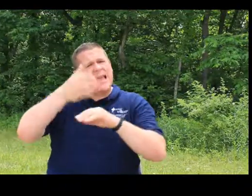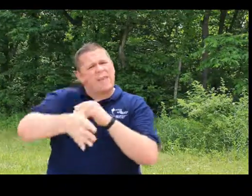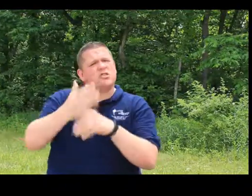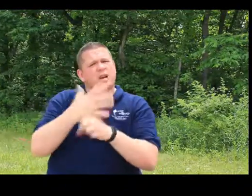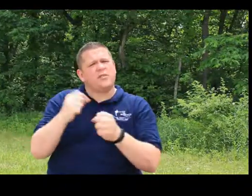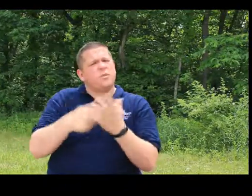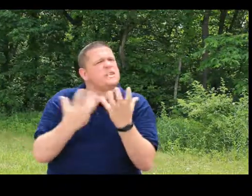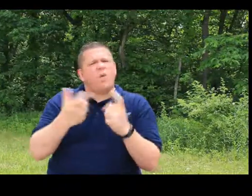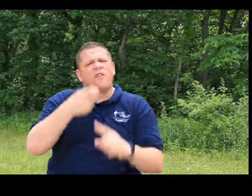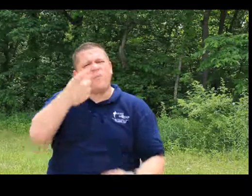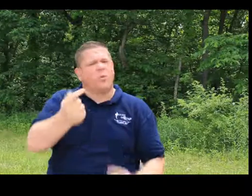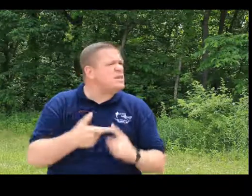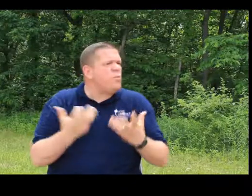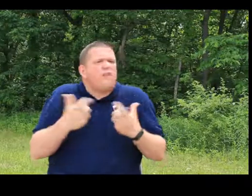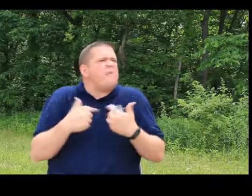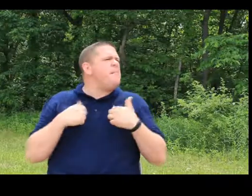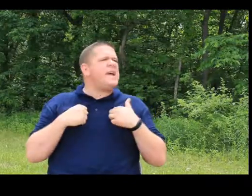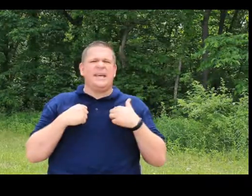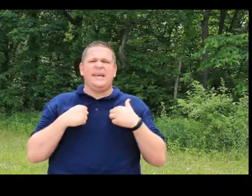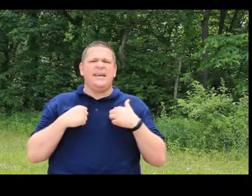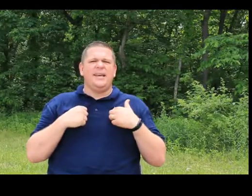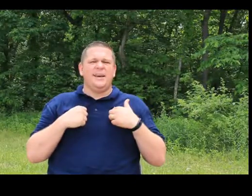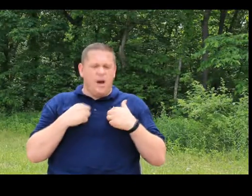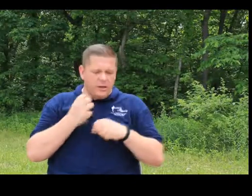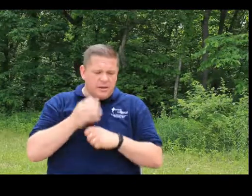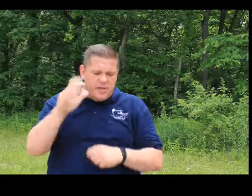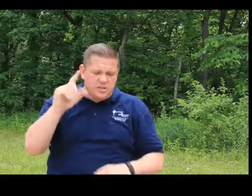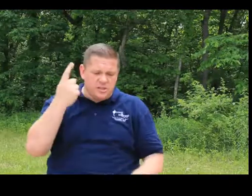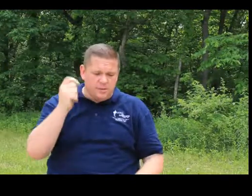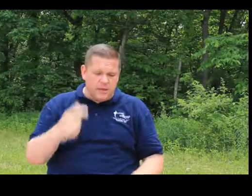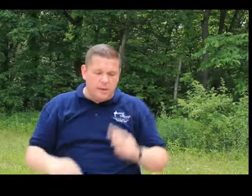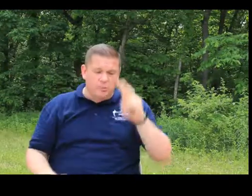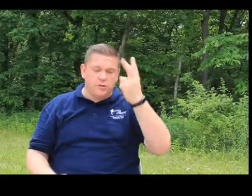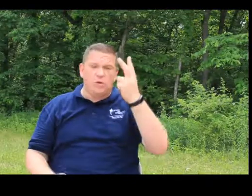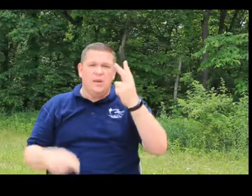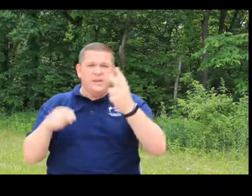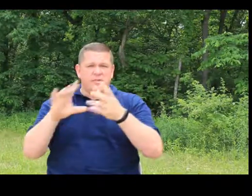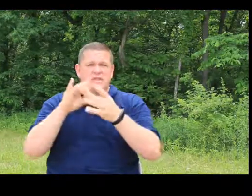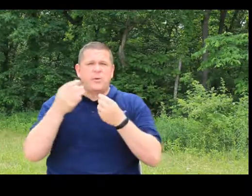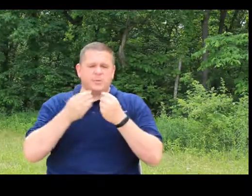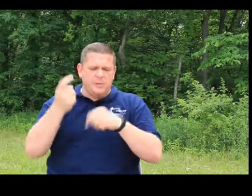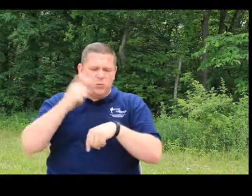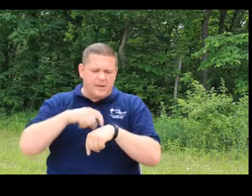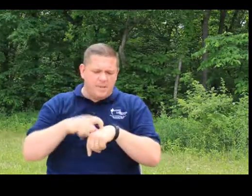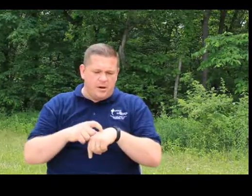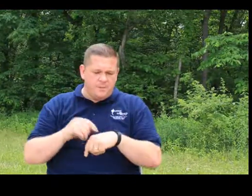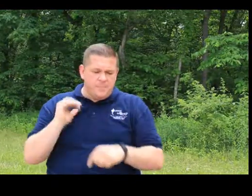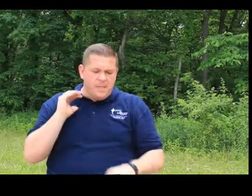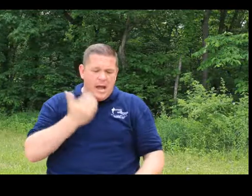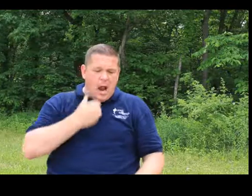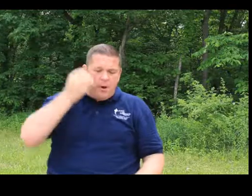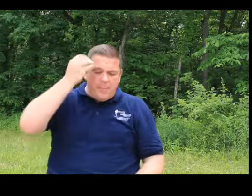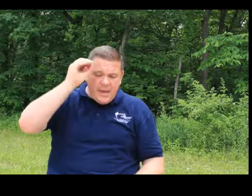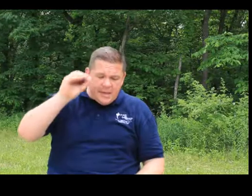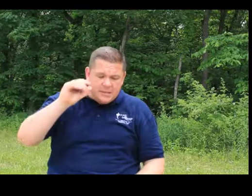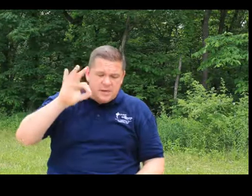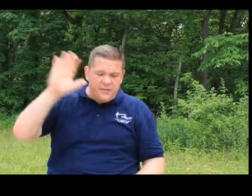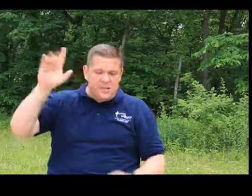after salvation? What does he want from you? What does he want from me? All we're get that in just a little while. Now, number two, this is a statement I want spend more time on. Our opinions of his